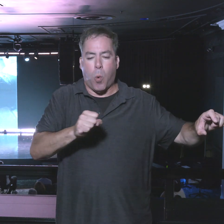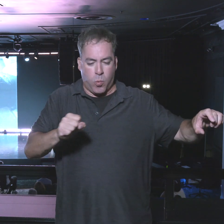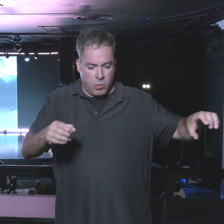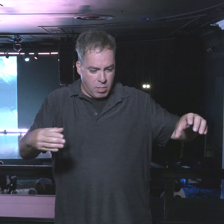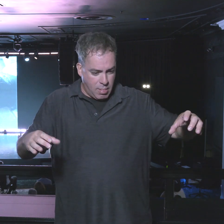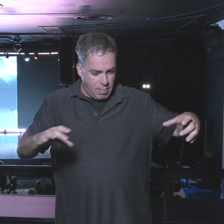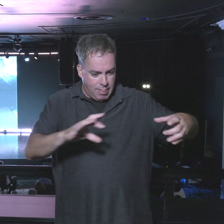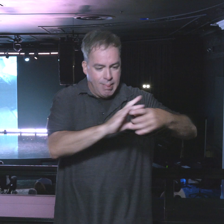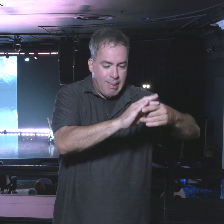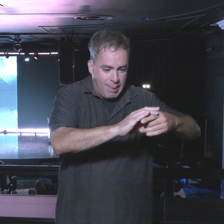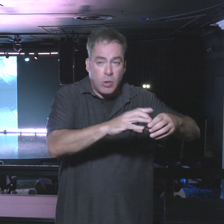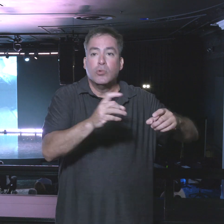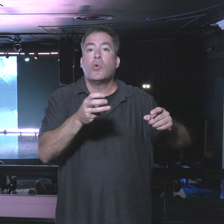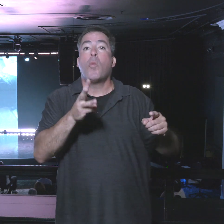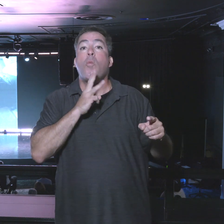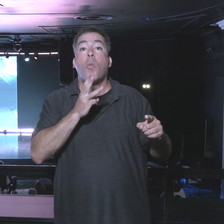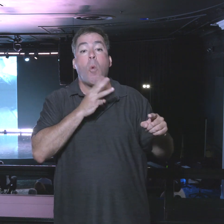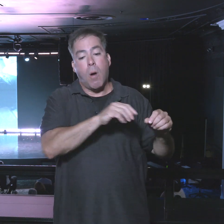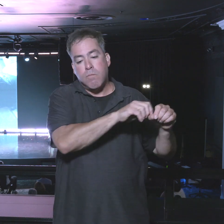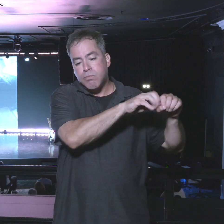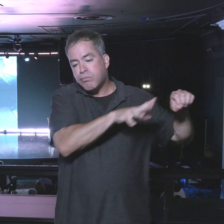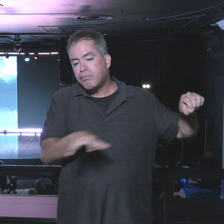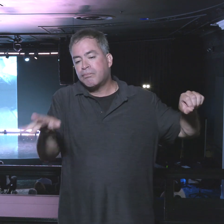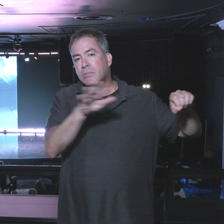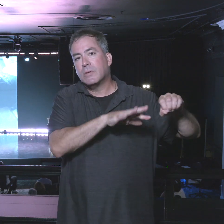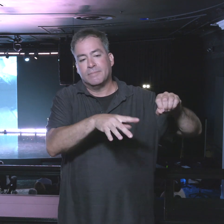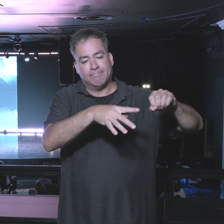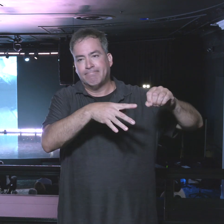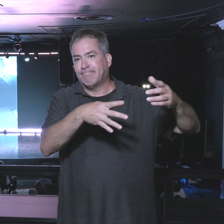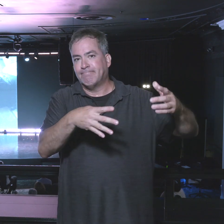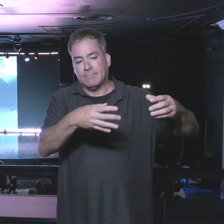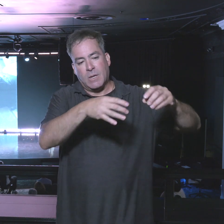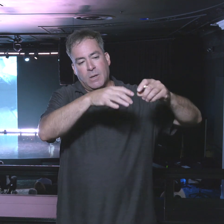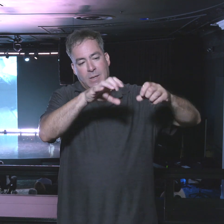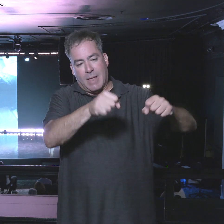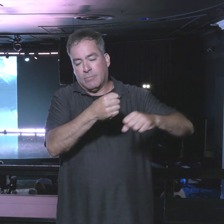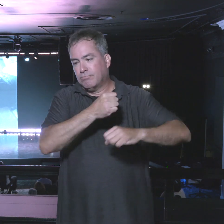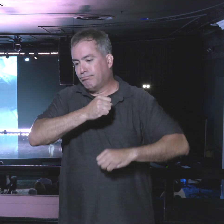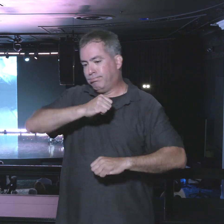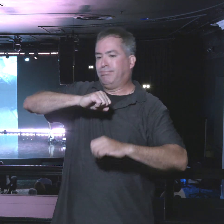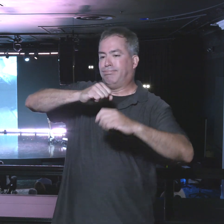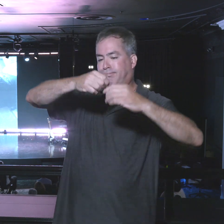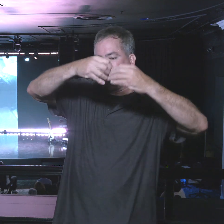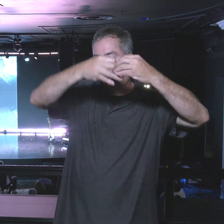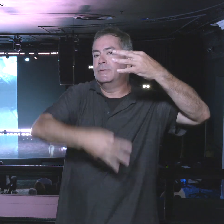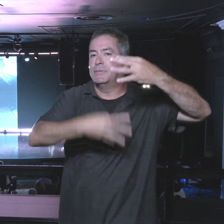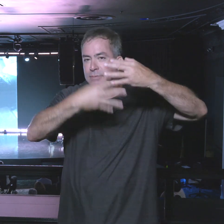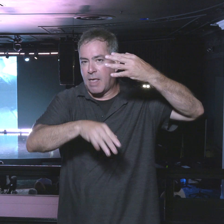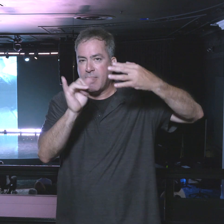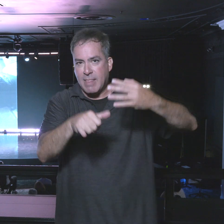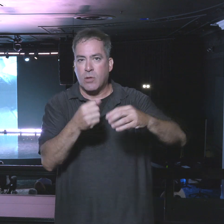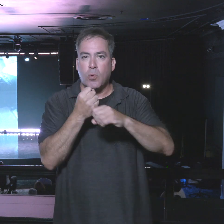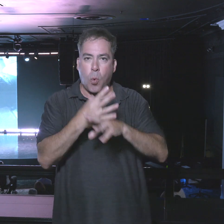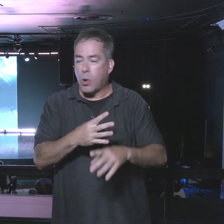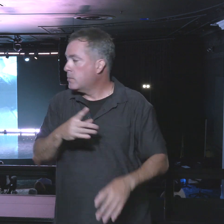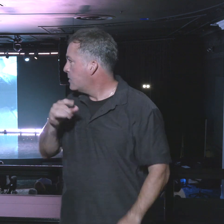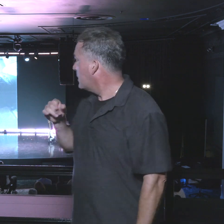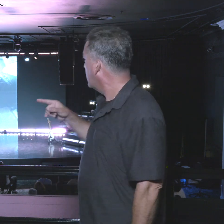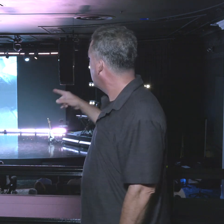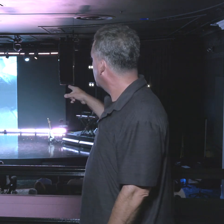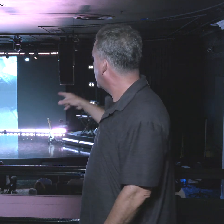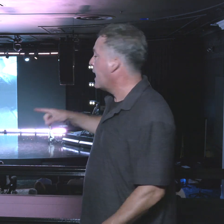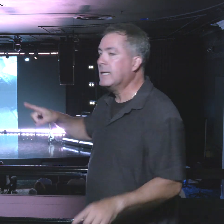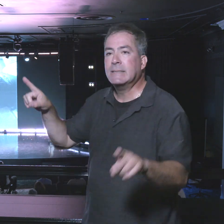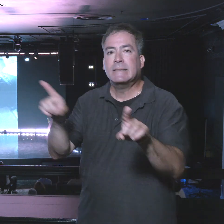when the water started to flow, it met with resistance. Because this was filled like a wall